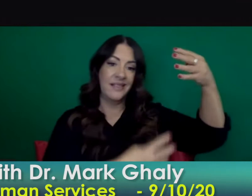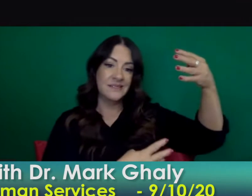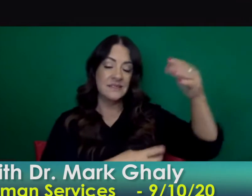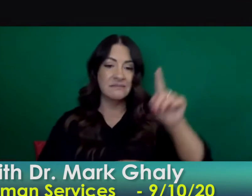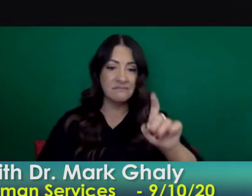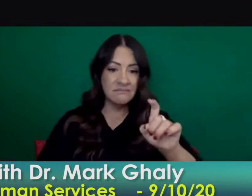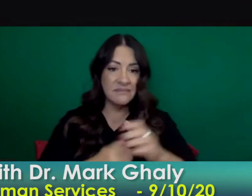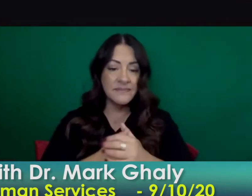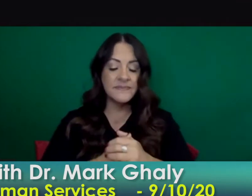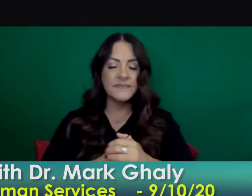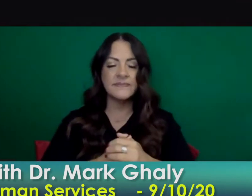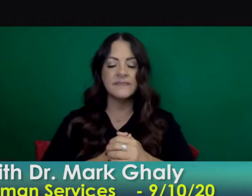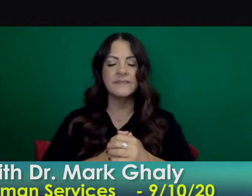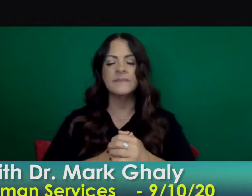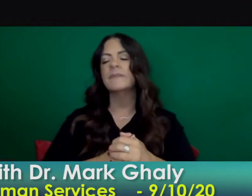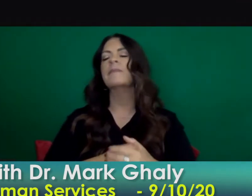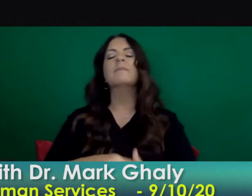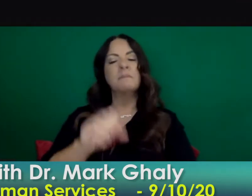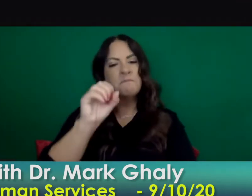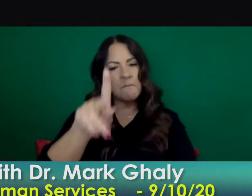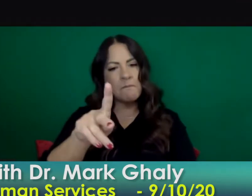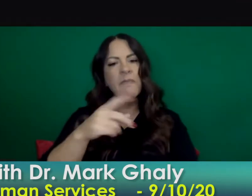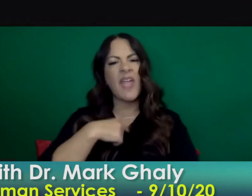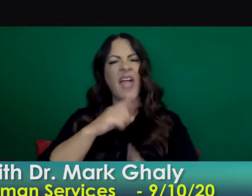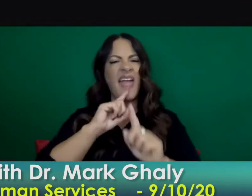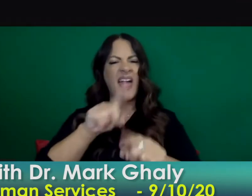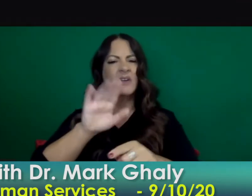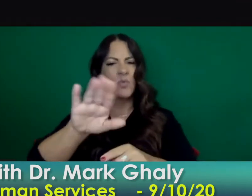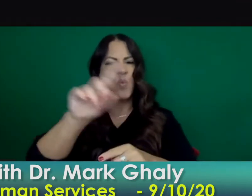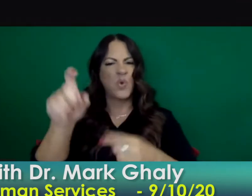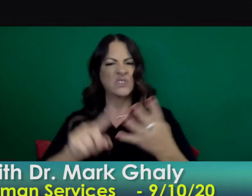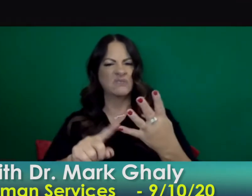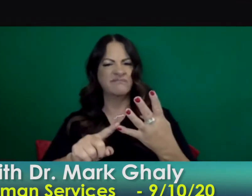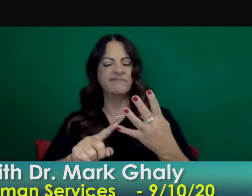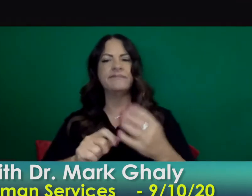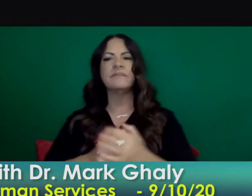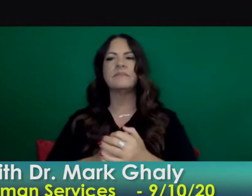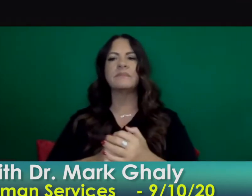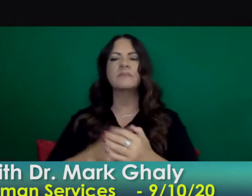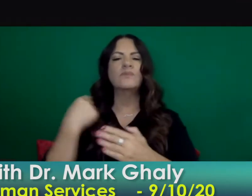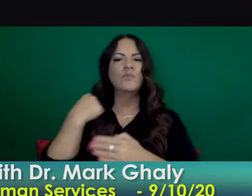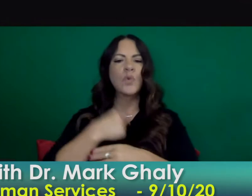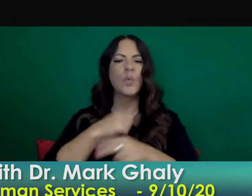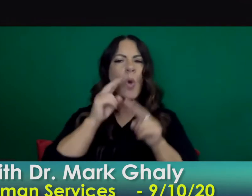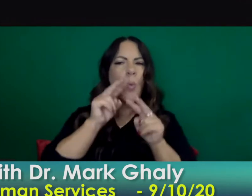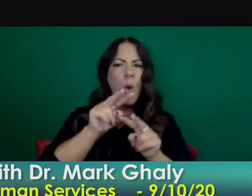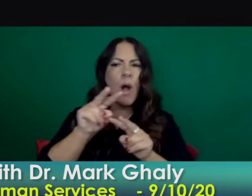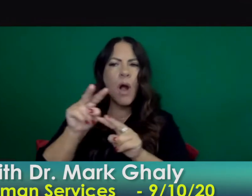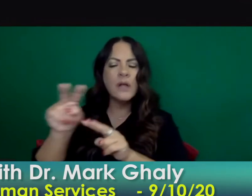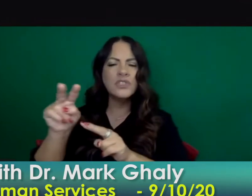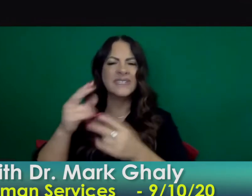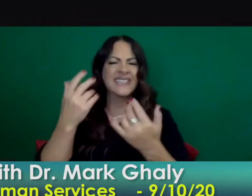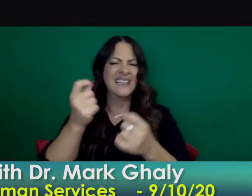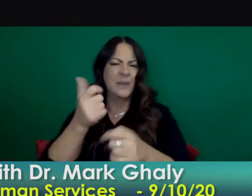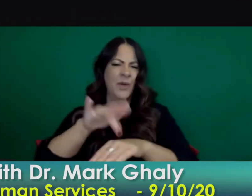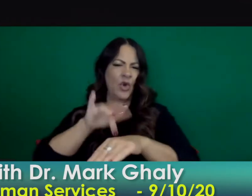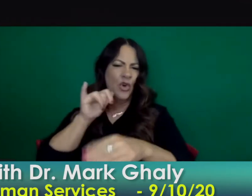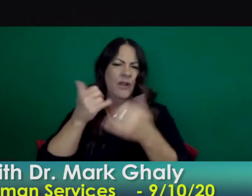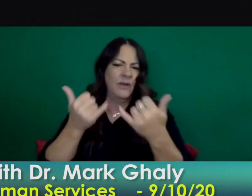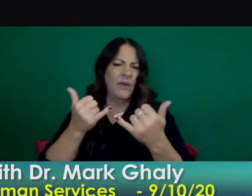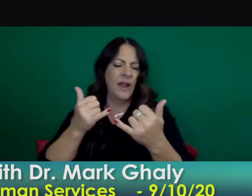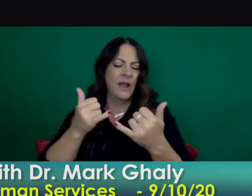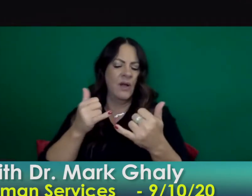part of your question first um you know we're looking for those trends now and it is a bit early we're really seeing